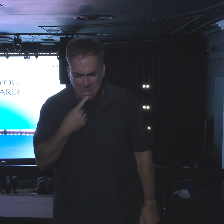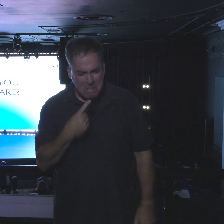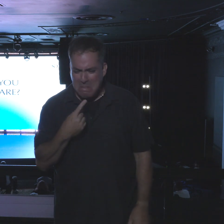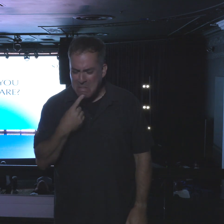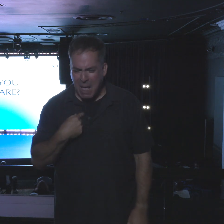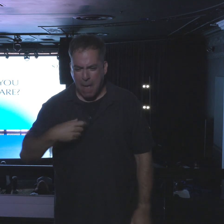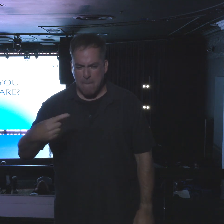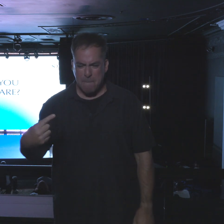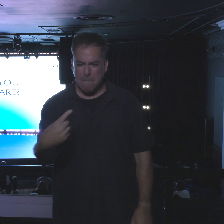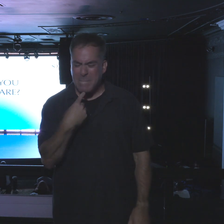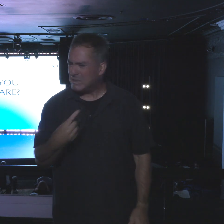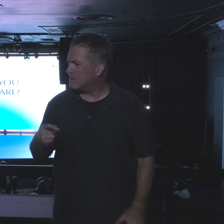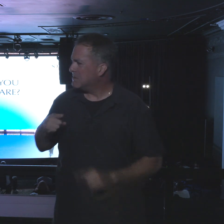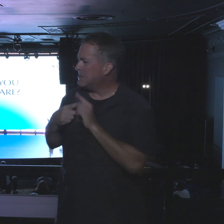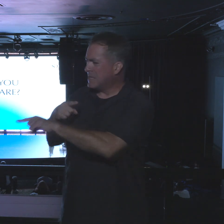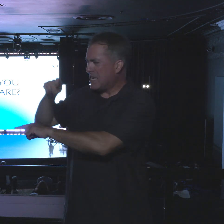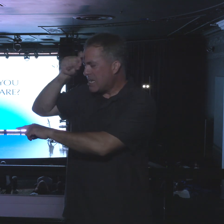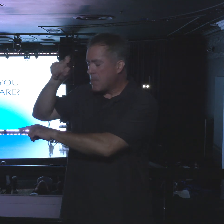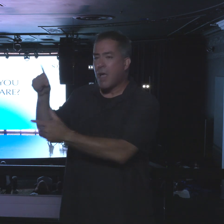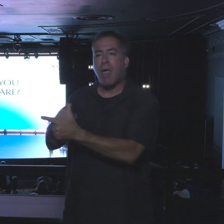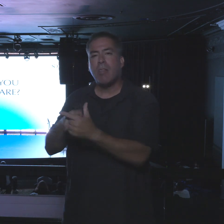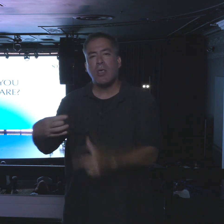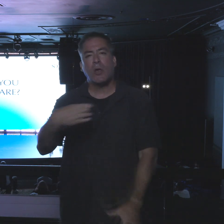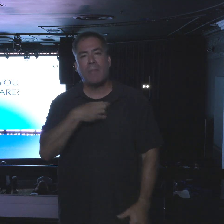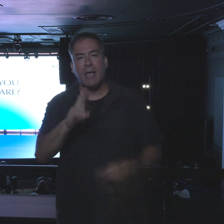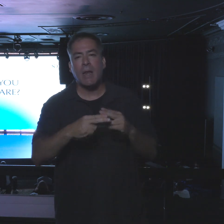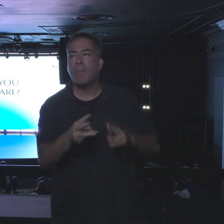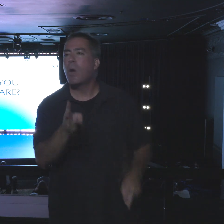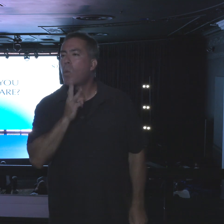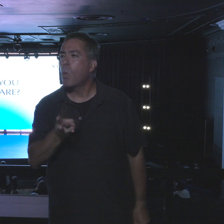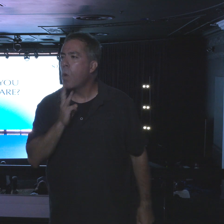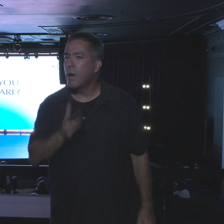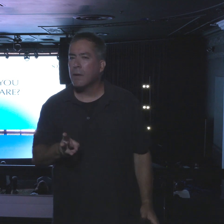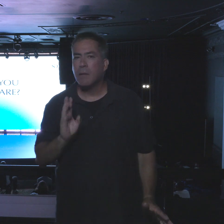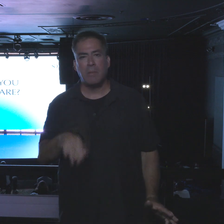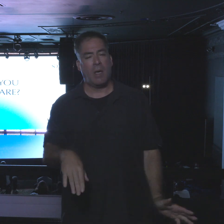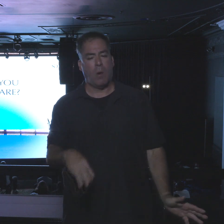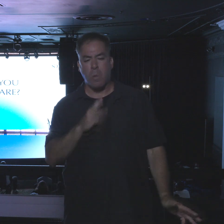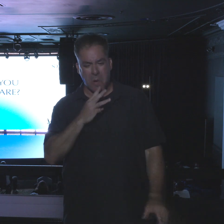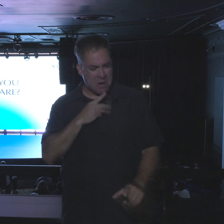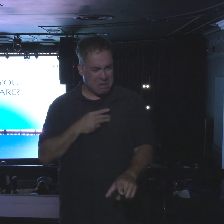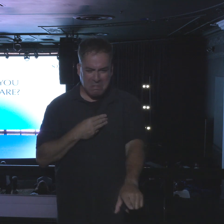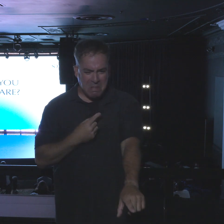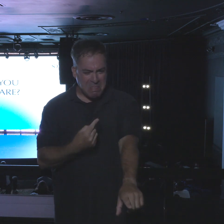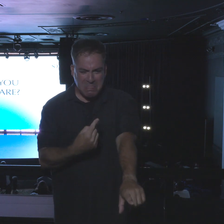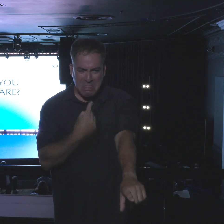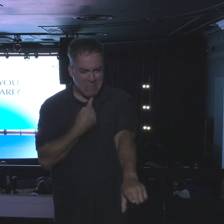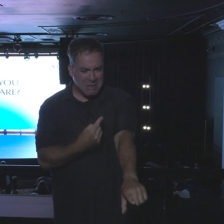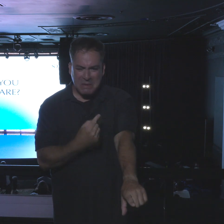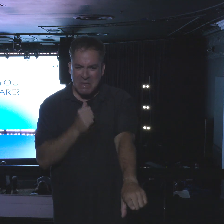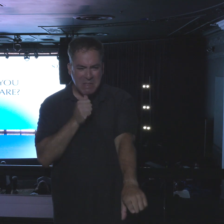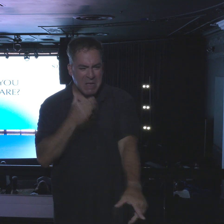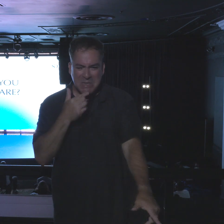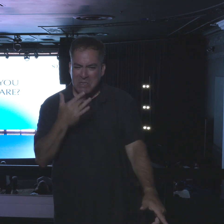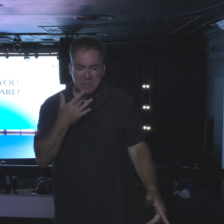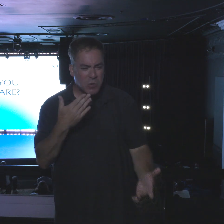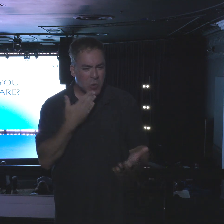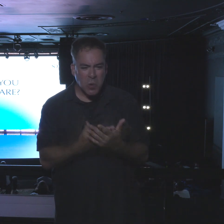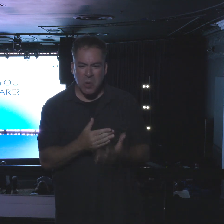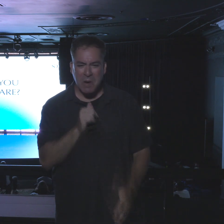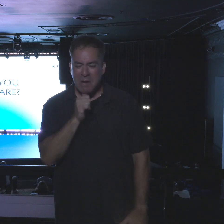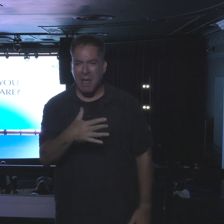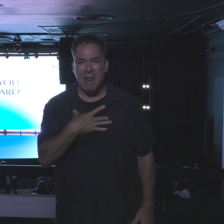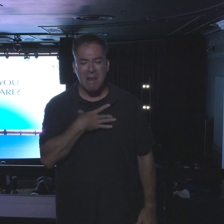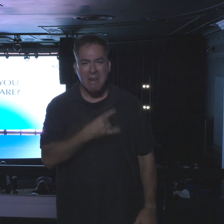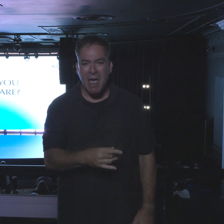Then they had the grumbling against the water. The water was just a little bit too bitter for them. They didn't like the taste.